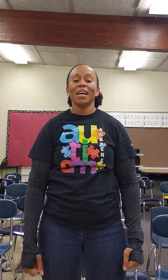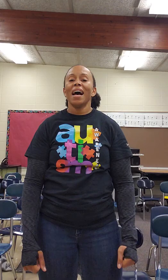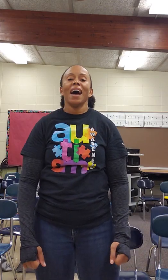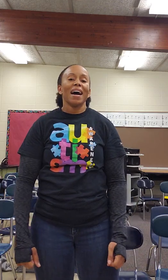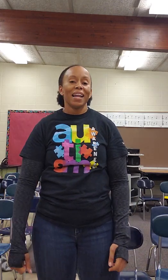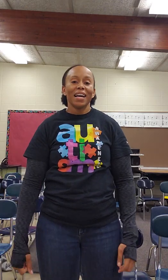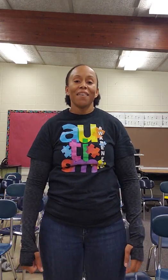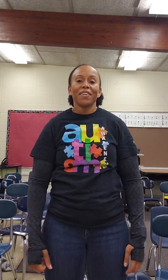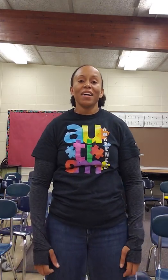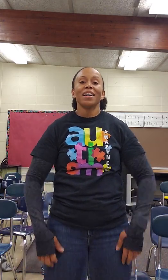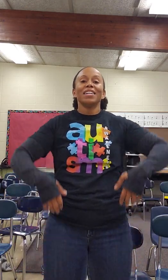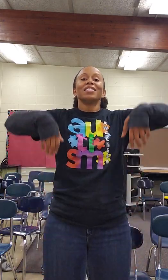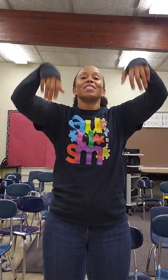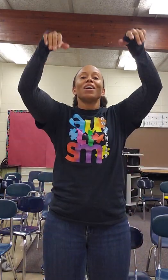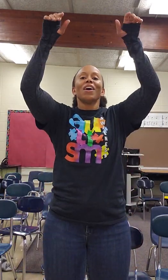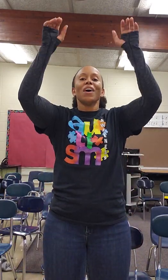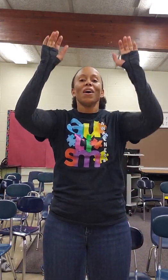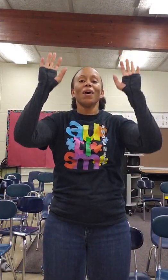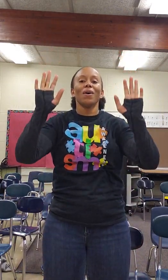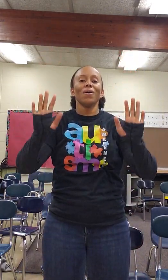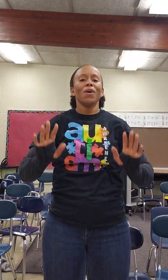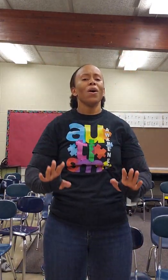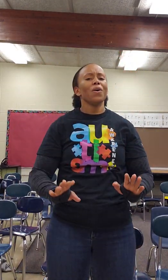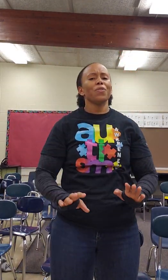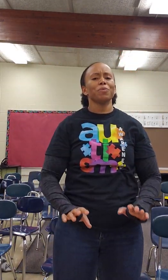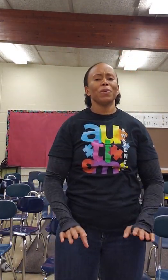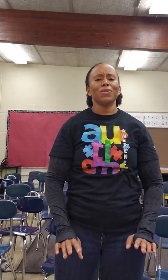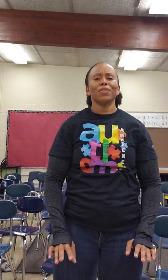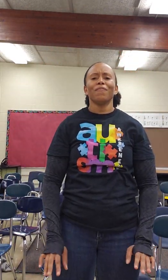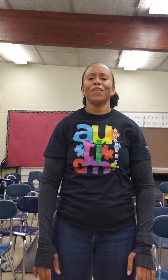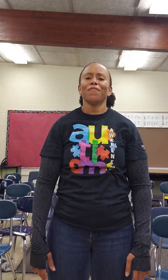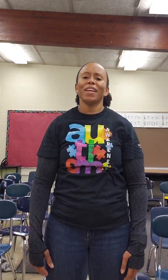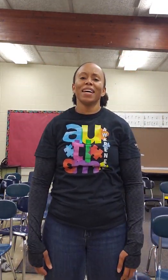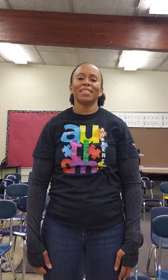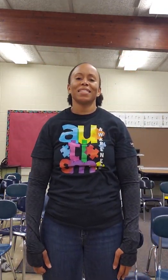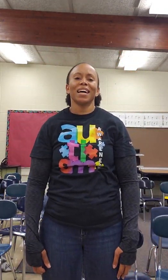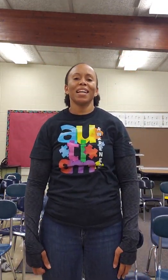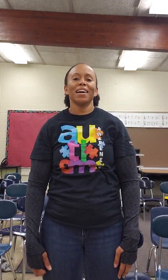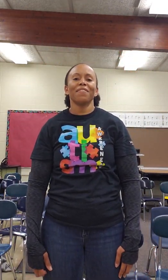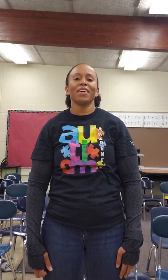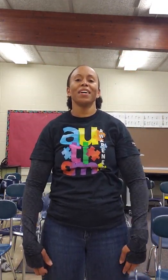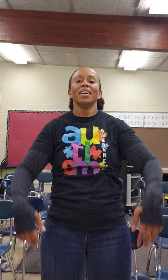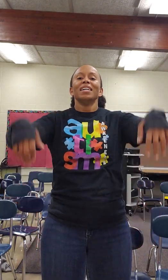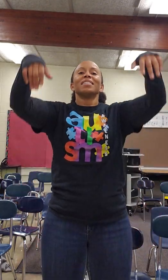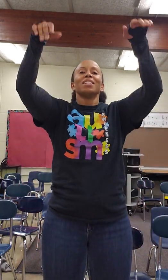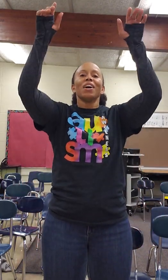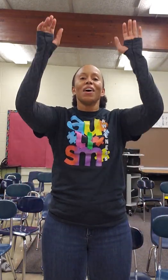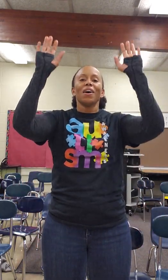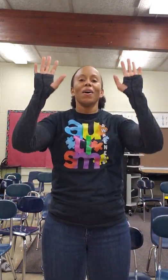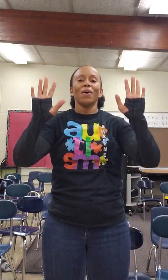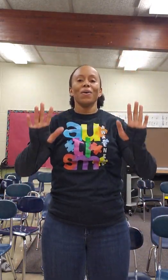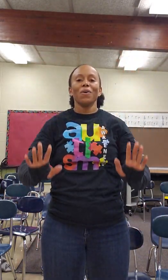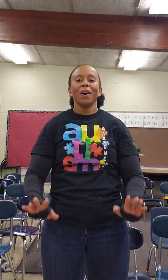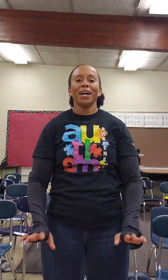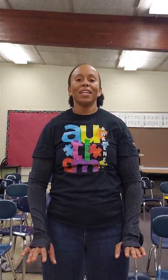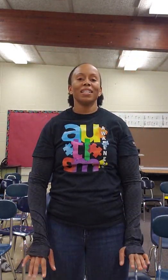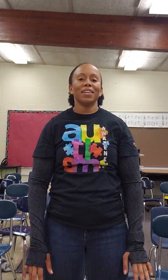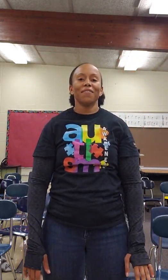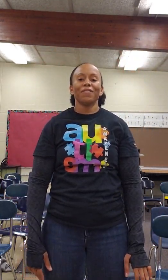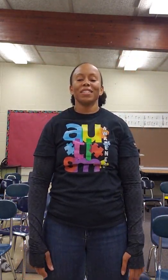I love the snow. I those beautiful flakes. I love the snow. Oh, the difference